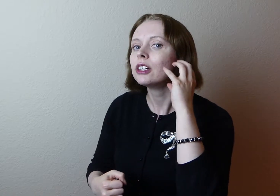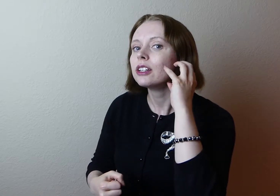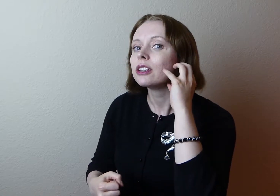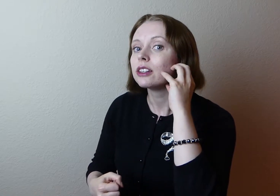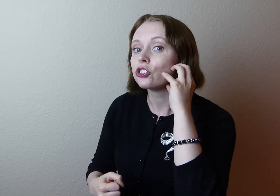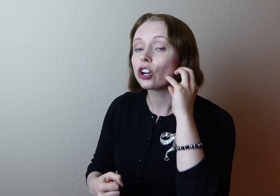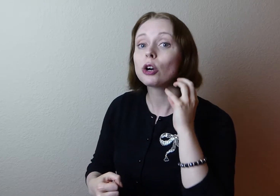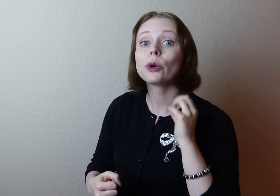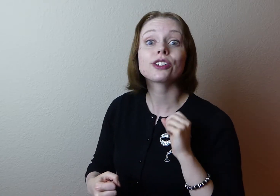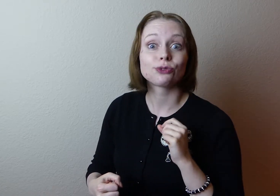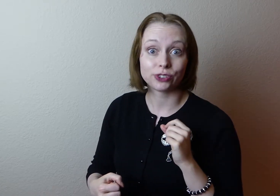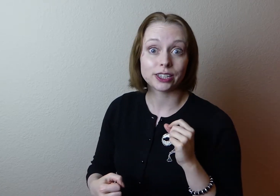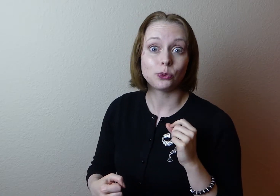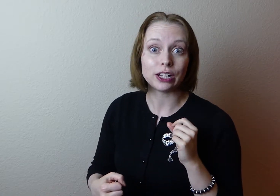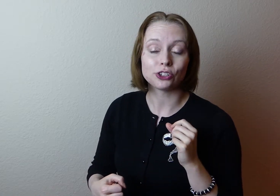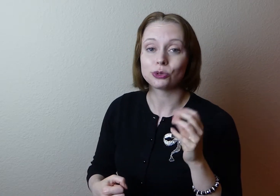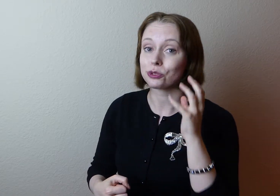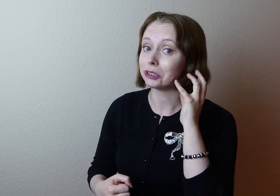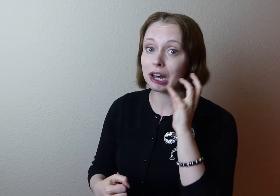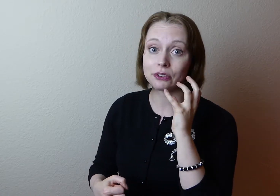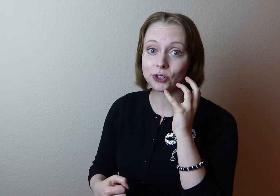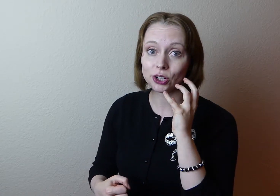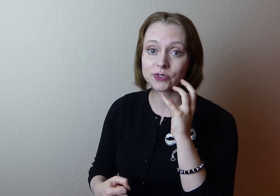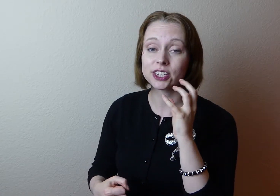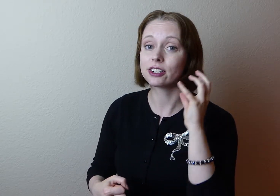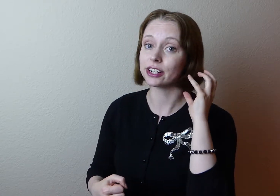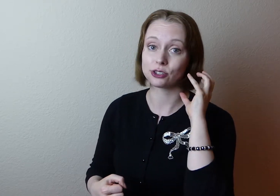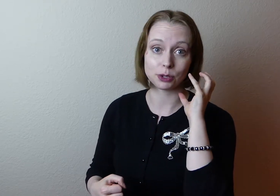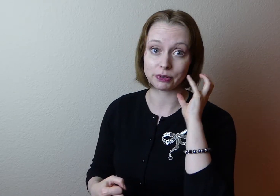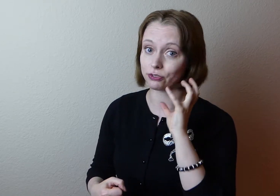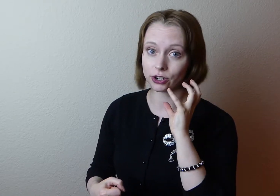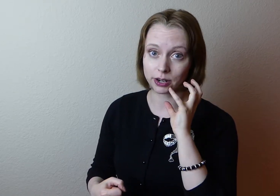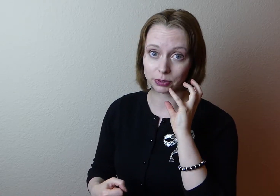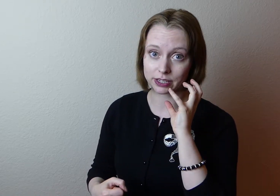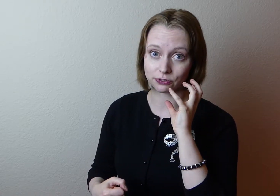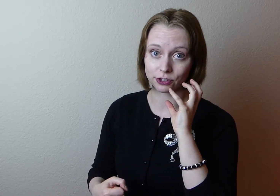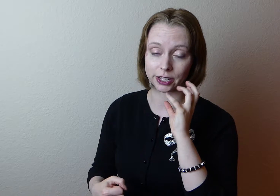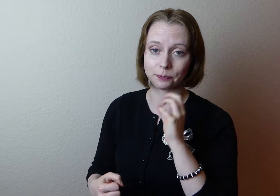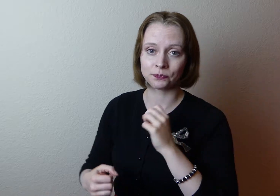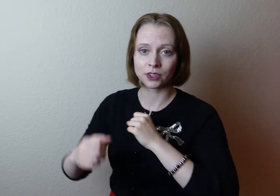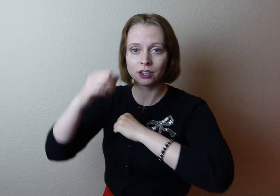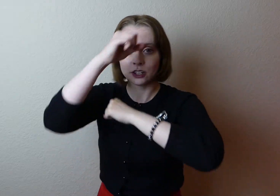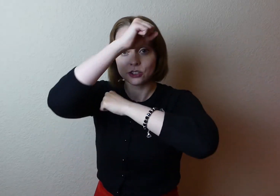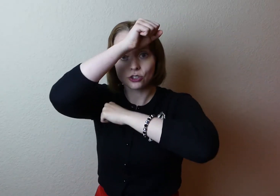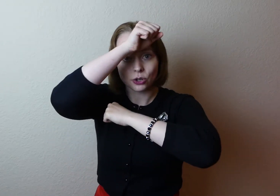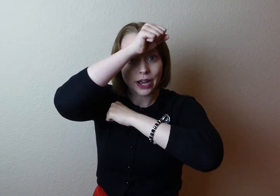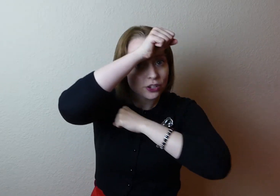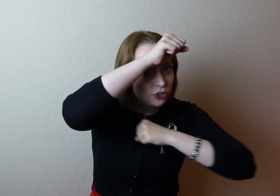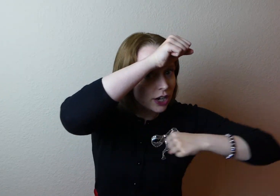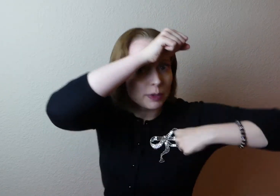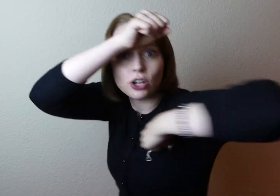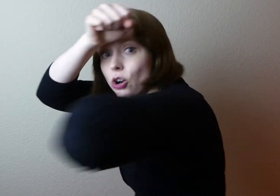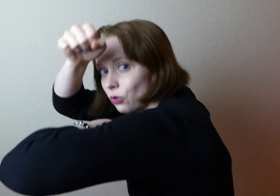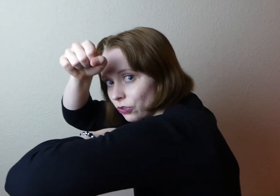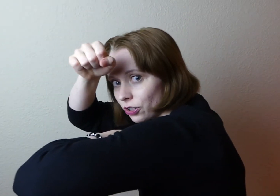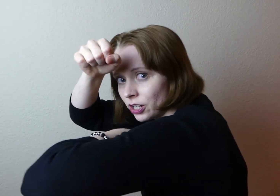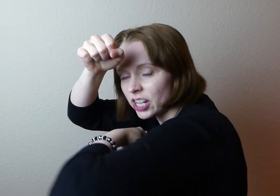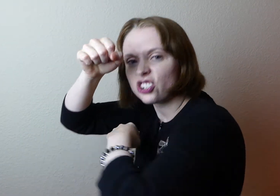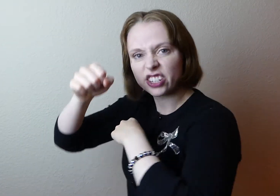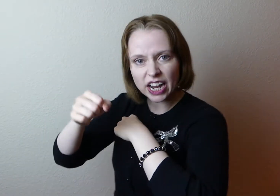the jaw works really well too. There's a lot of nerves here and it's going to be very unpleasant for them. So as you're coming over, just kind